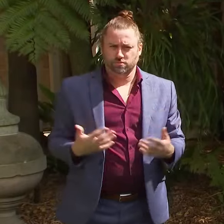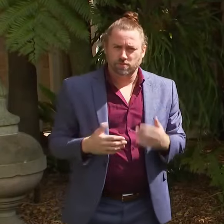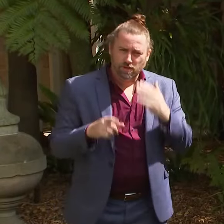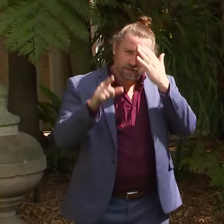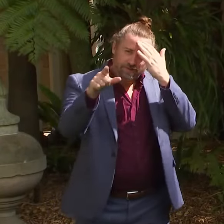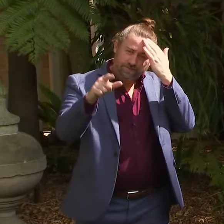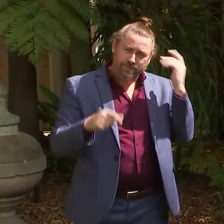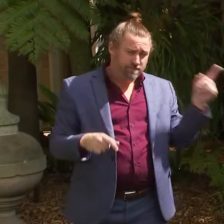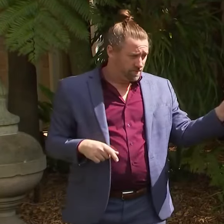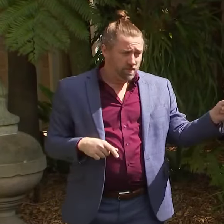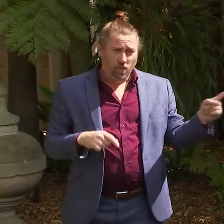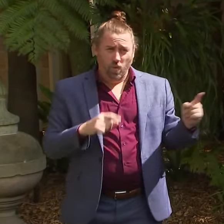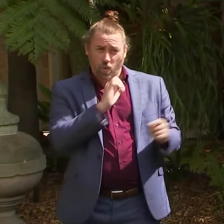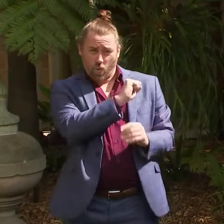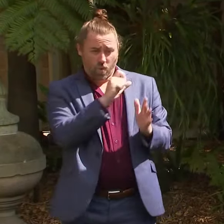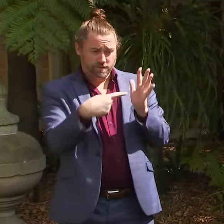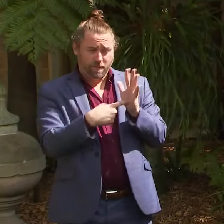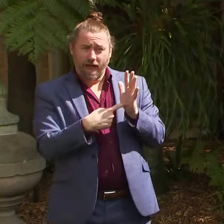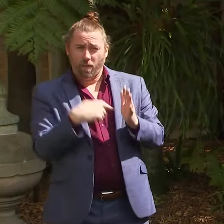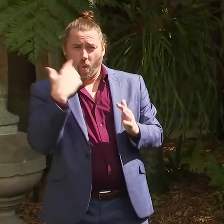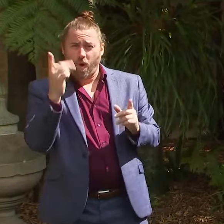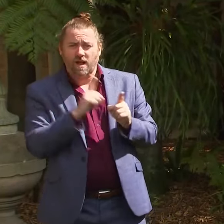to have a contract without a passport?